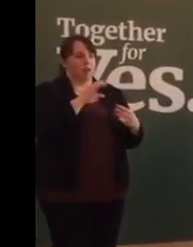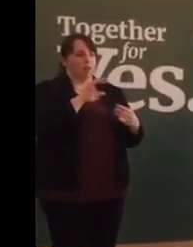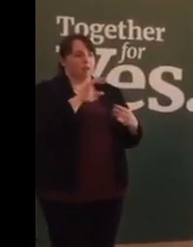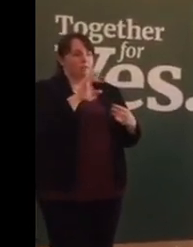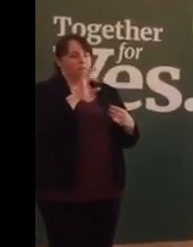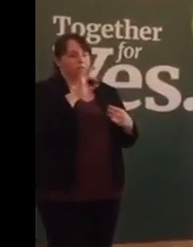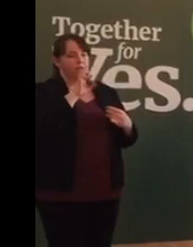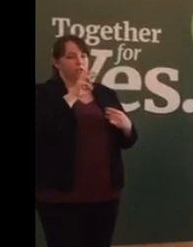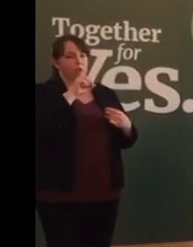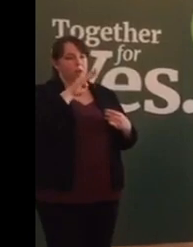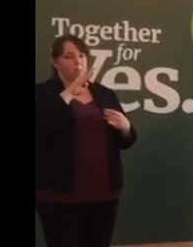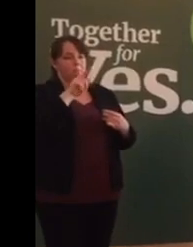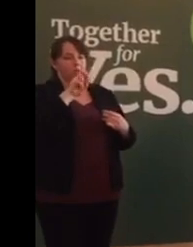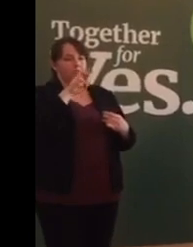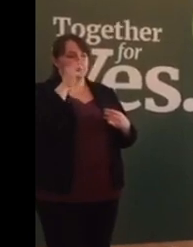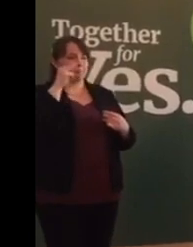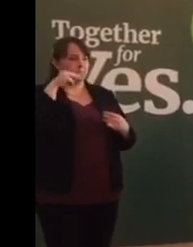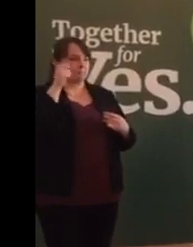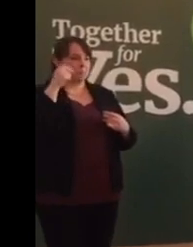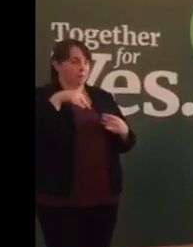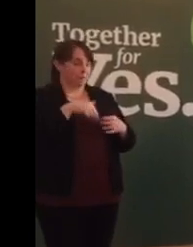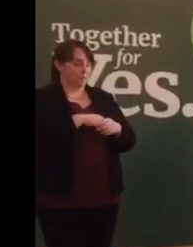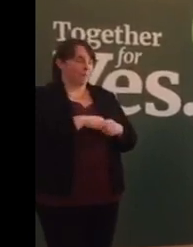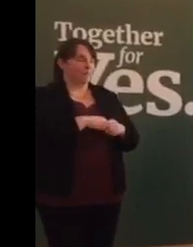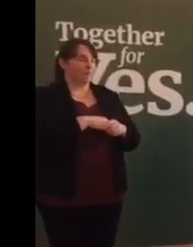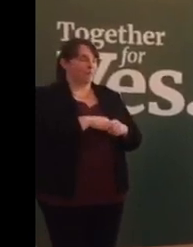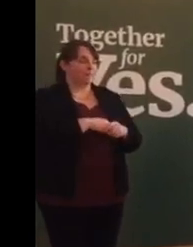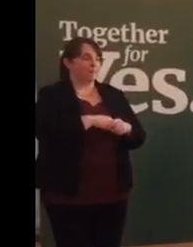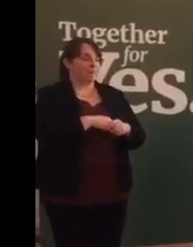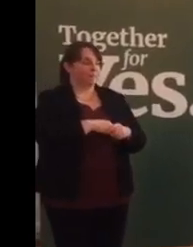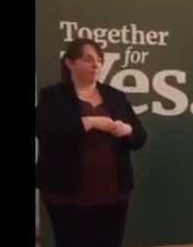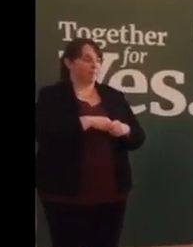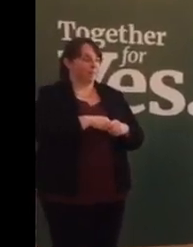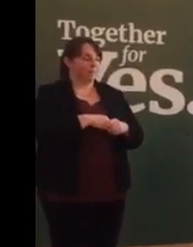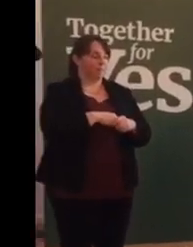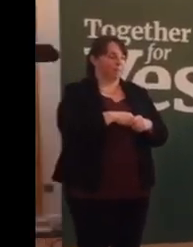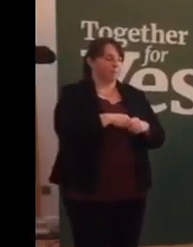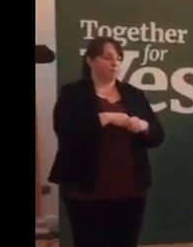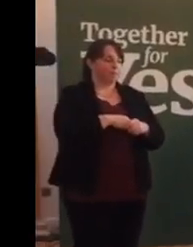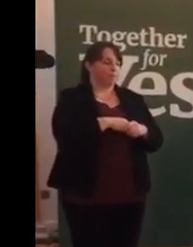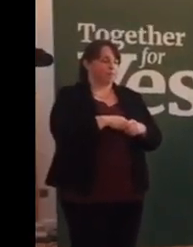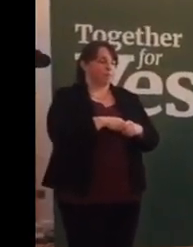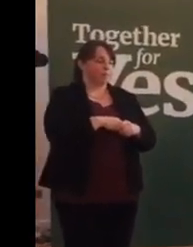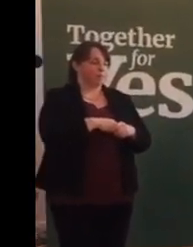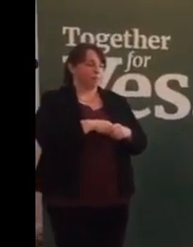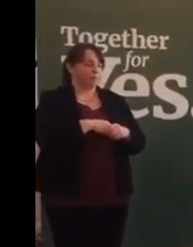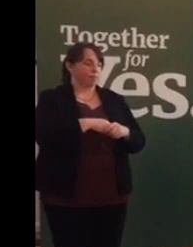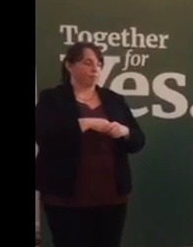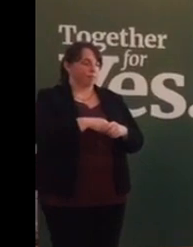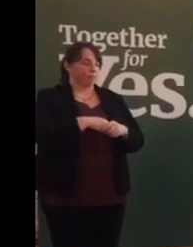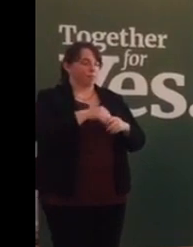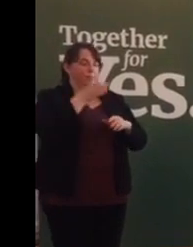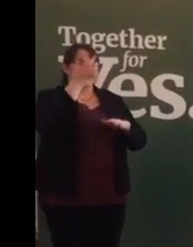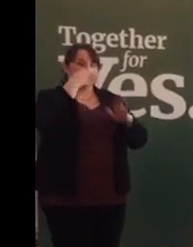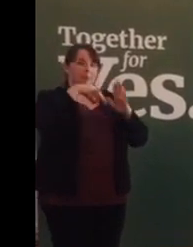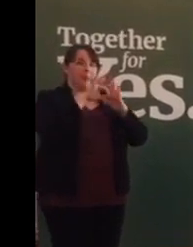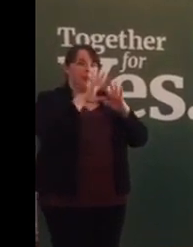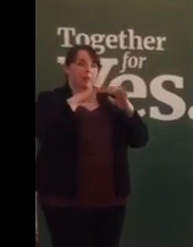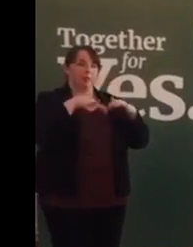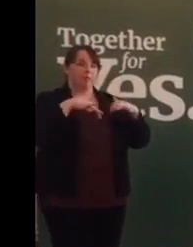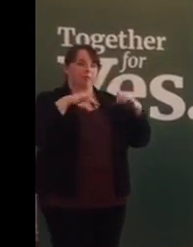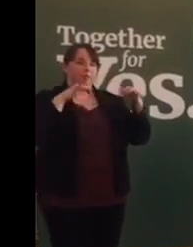Buttermore. The Iraqis is, but one can see that